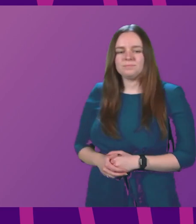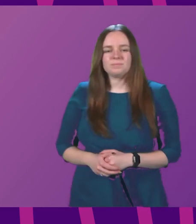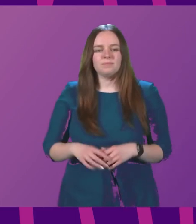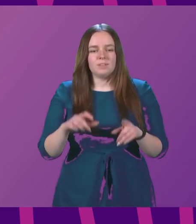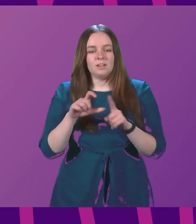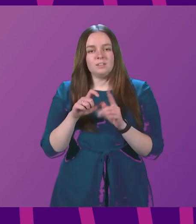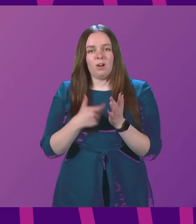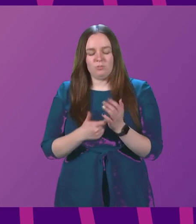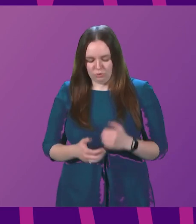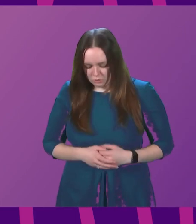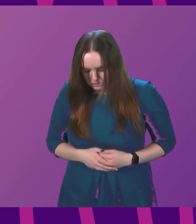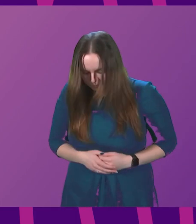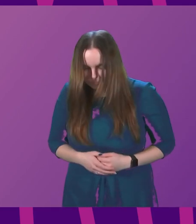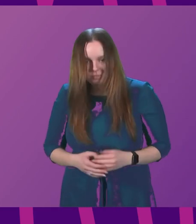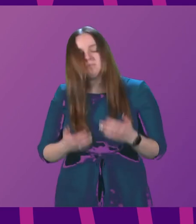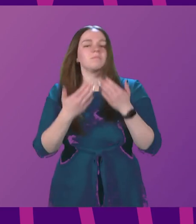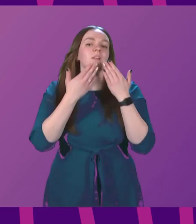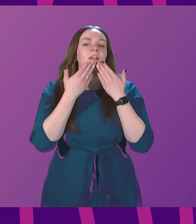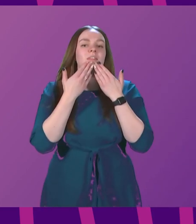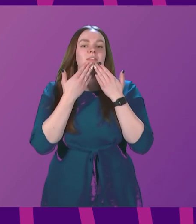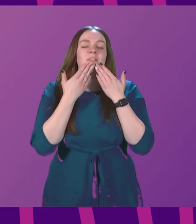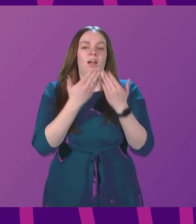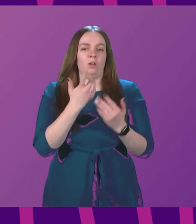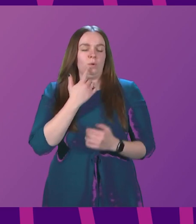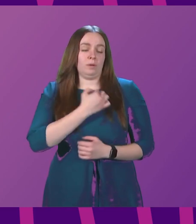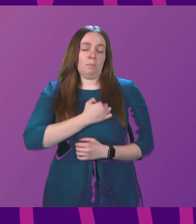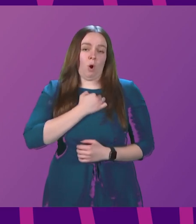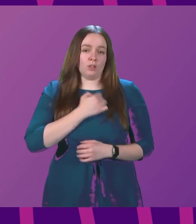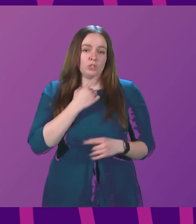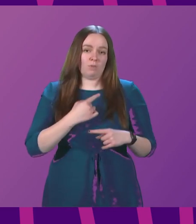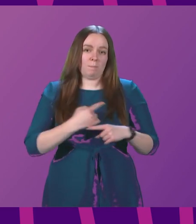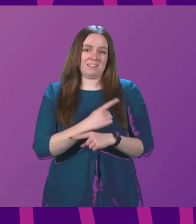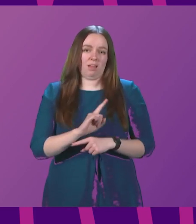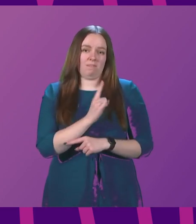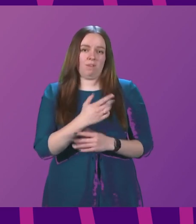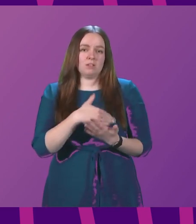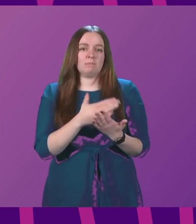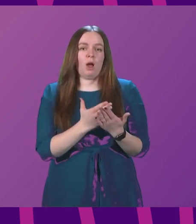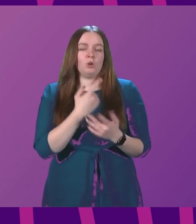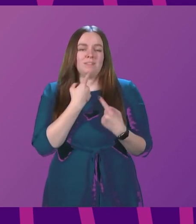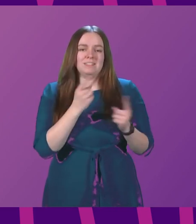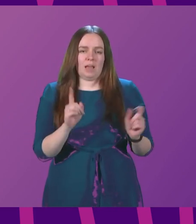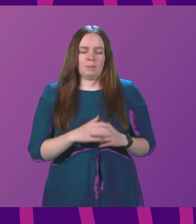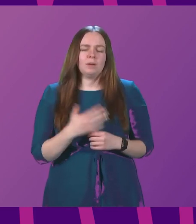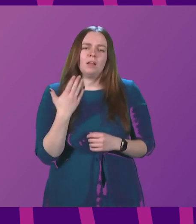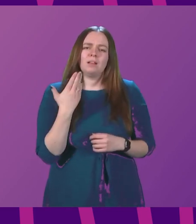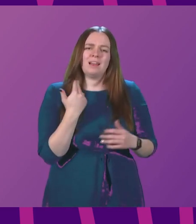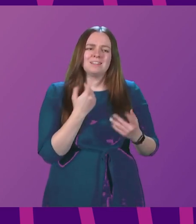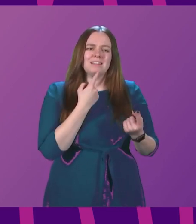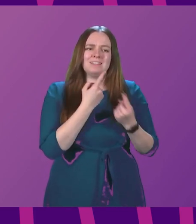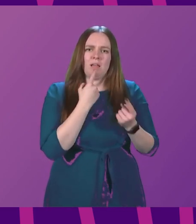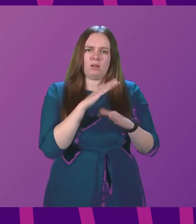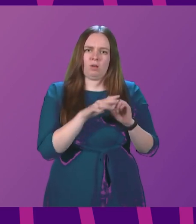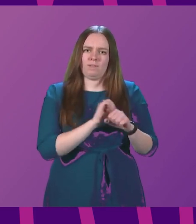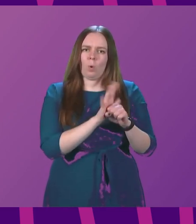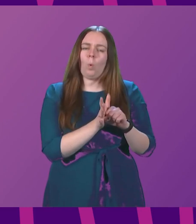very much, Presiding Officer, and can I apologise for missing the very beginning of the statement today. The latest data on Covid is very positive,